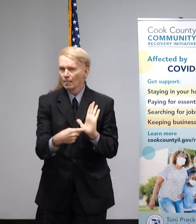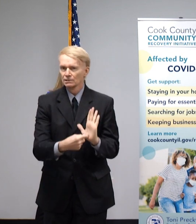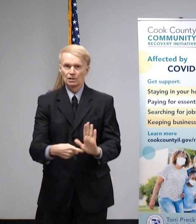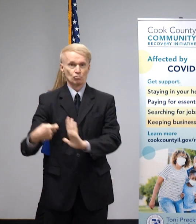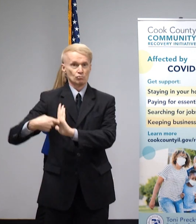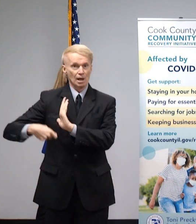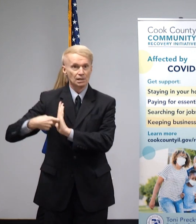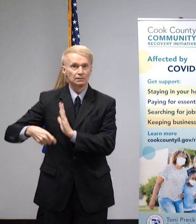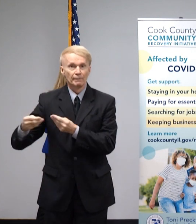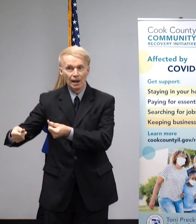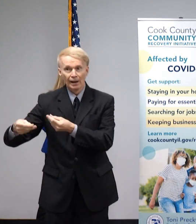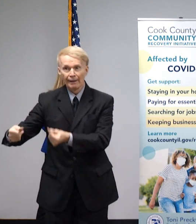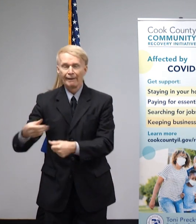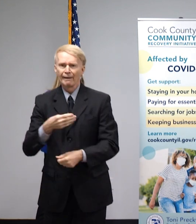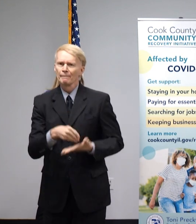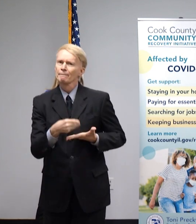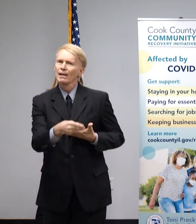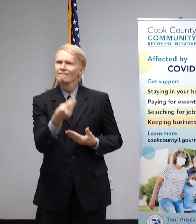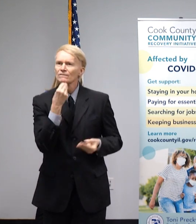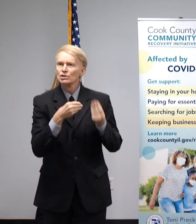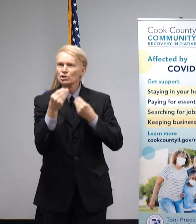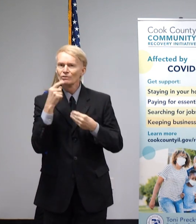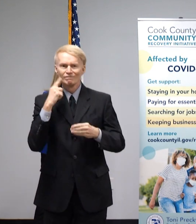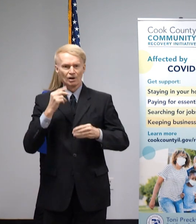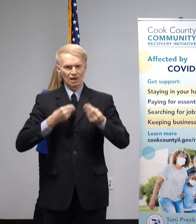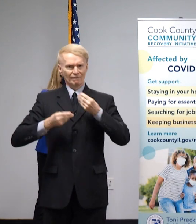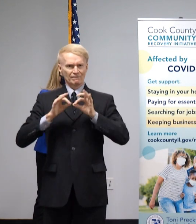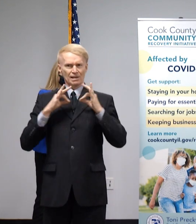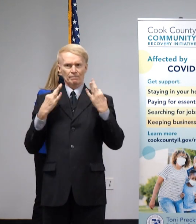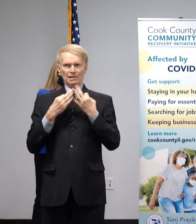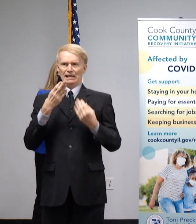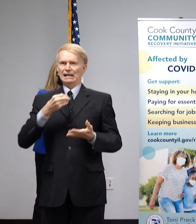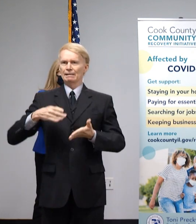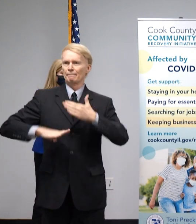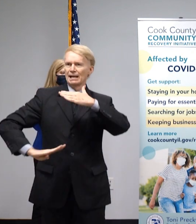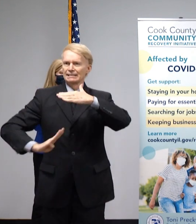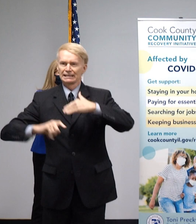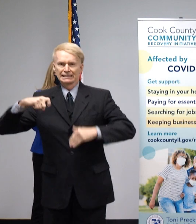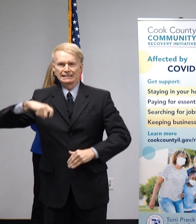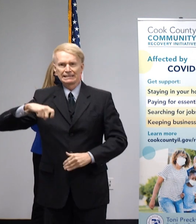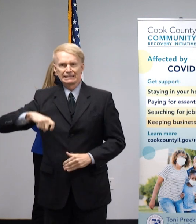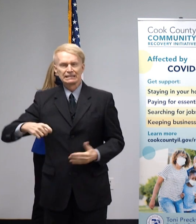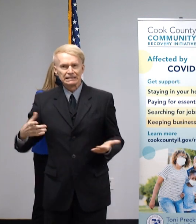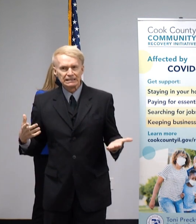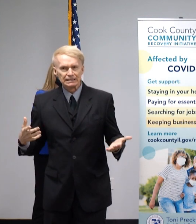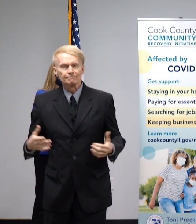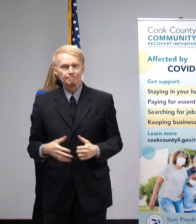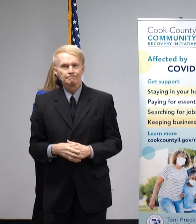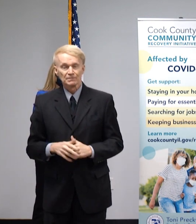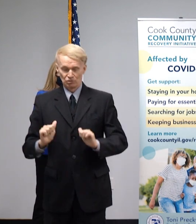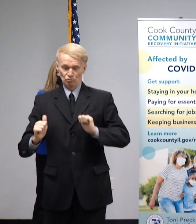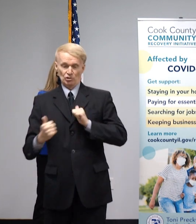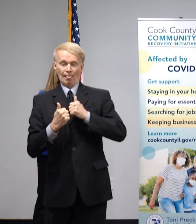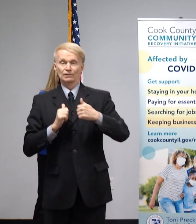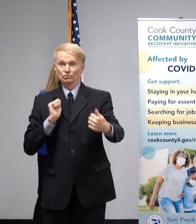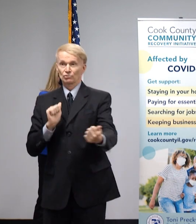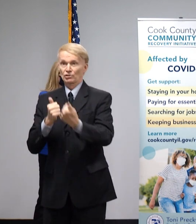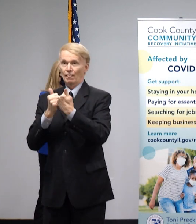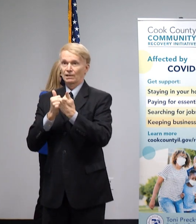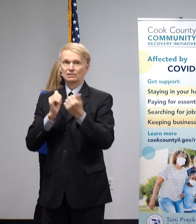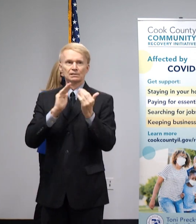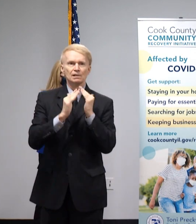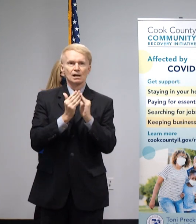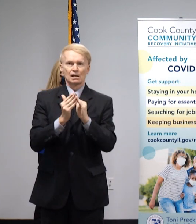putting food on the table, and taking care of essential needs. And despite these challenges and the challenges being faced by